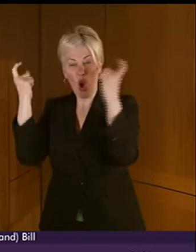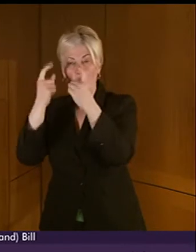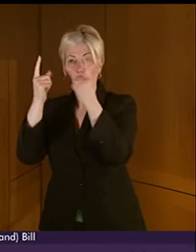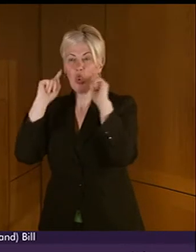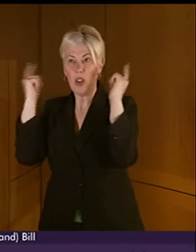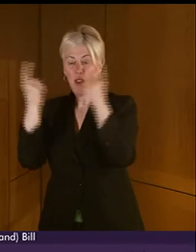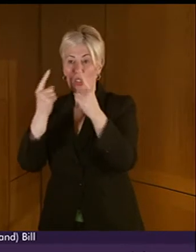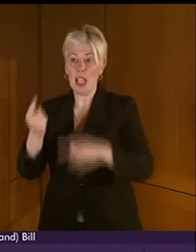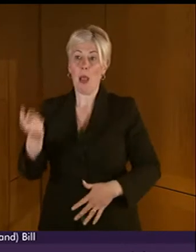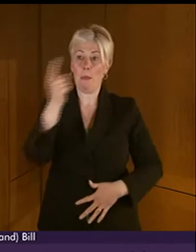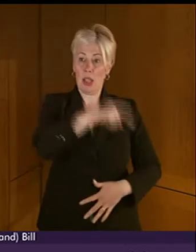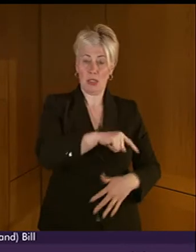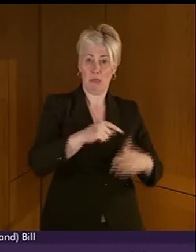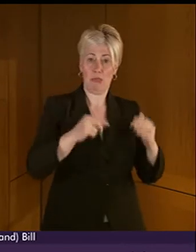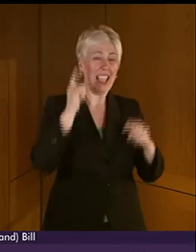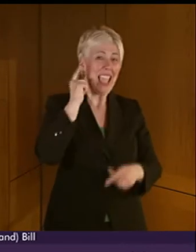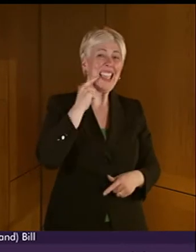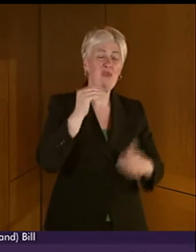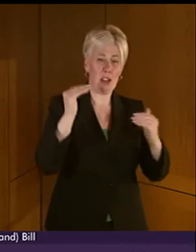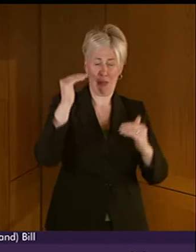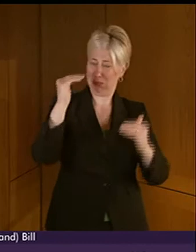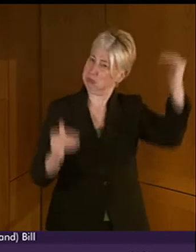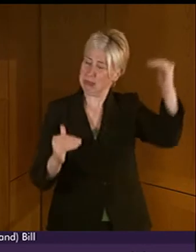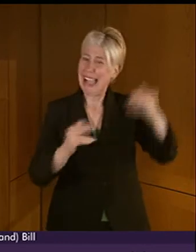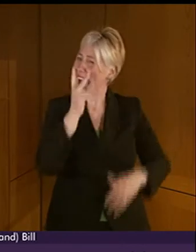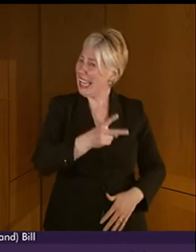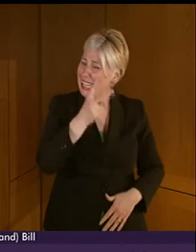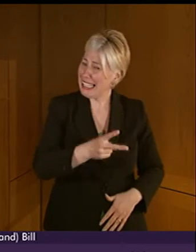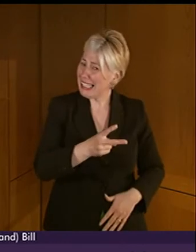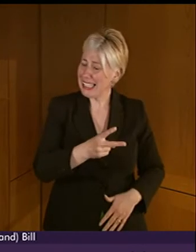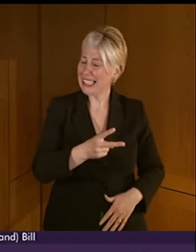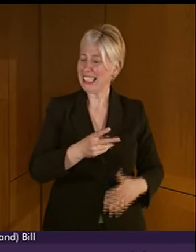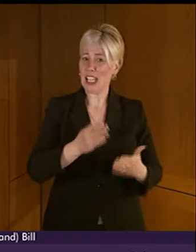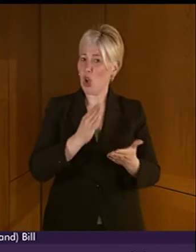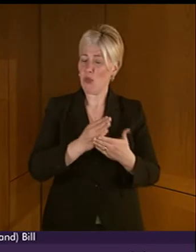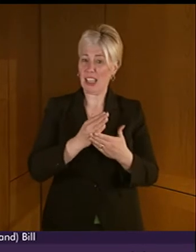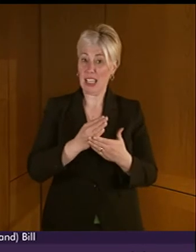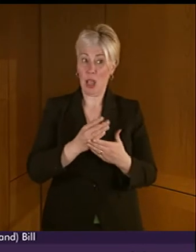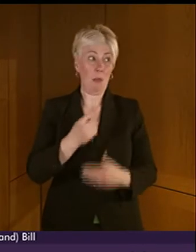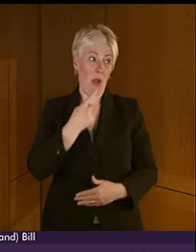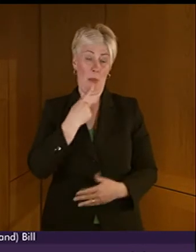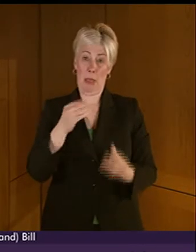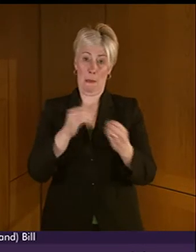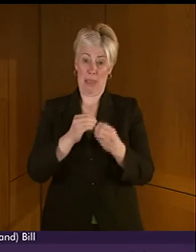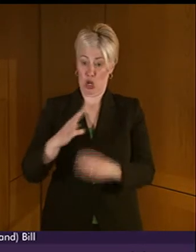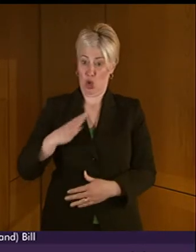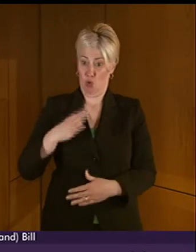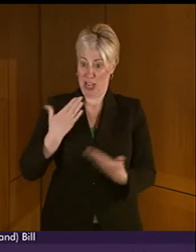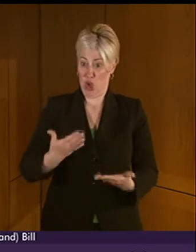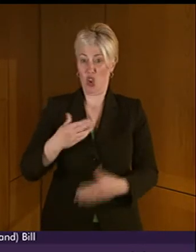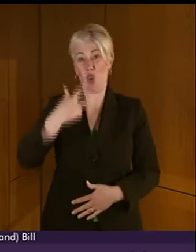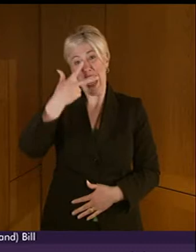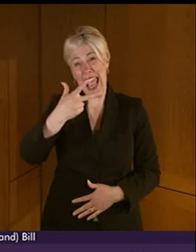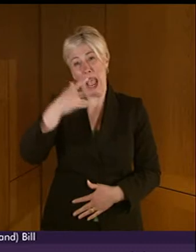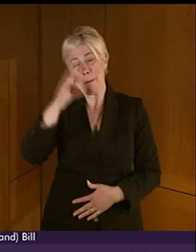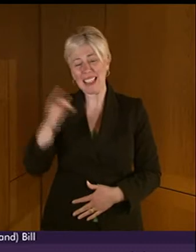Griffin said earlier, the Grimes report in 2009 indicated that only 8% of teachers of the deaf can sign. This